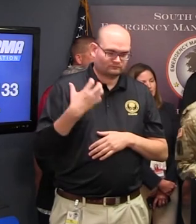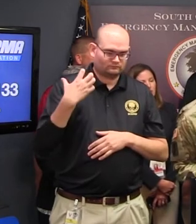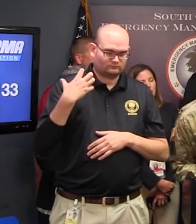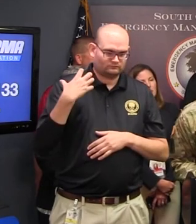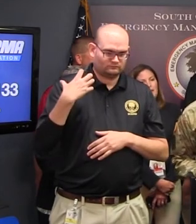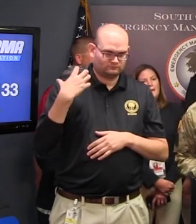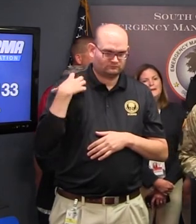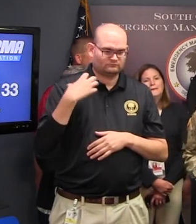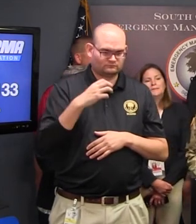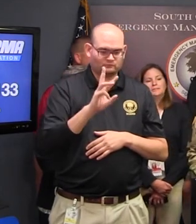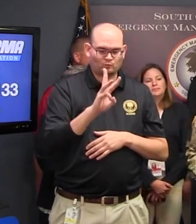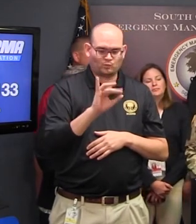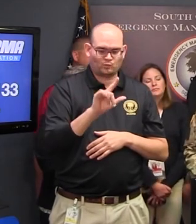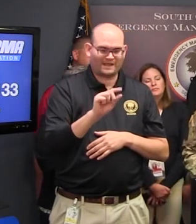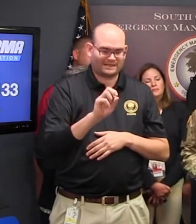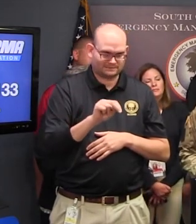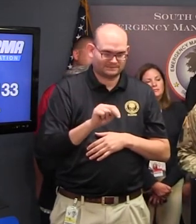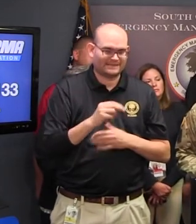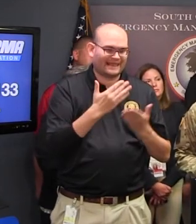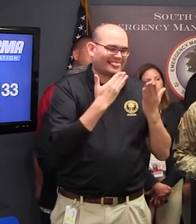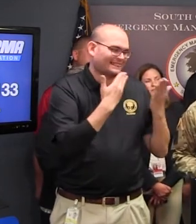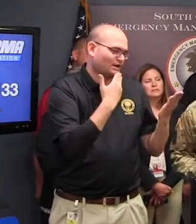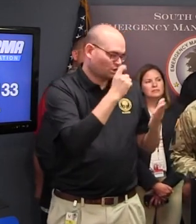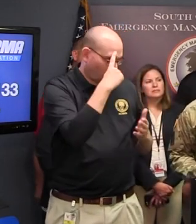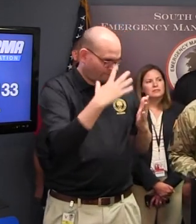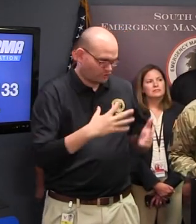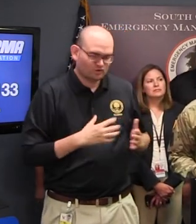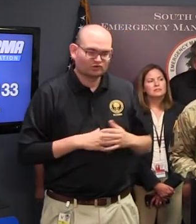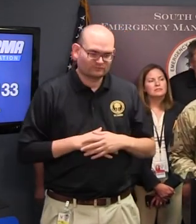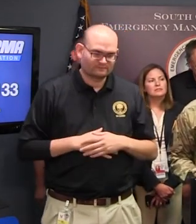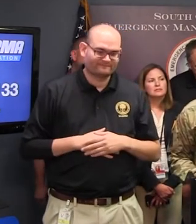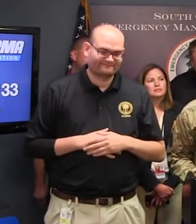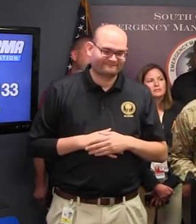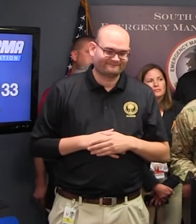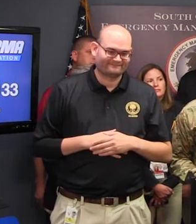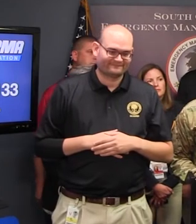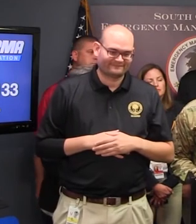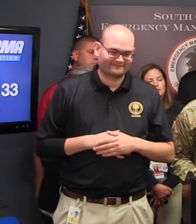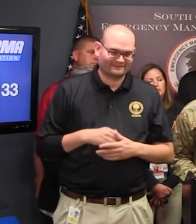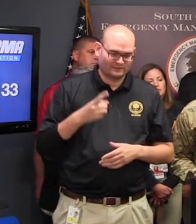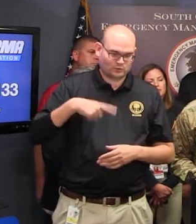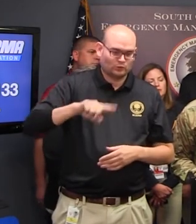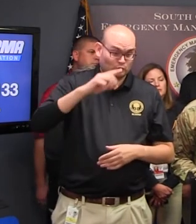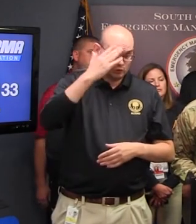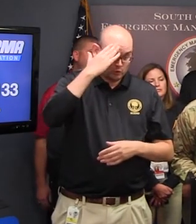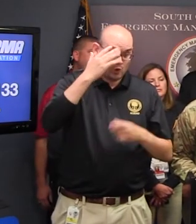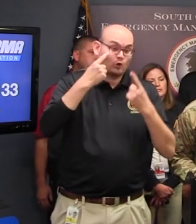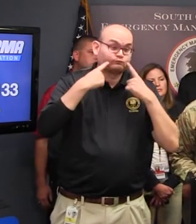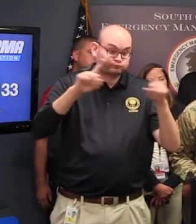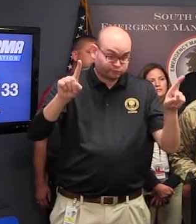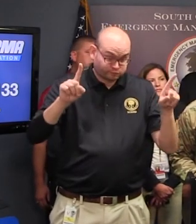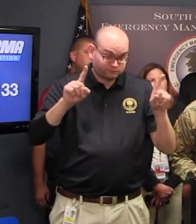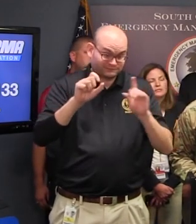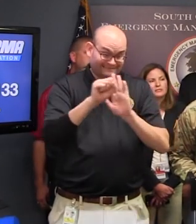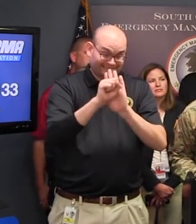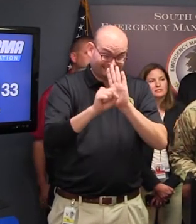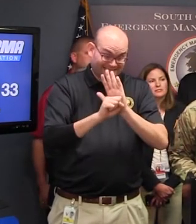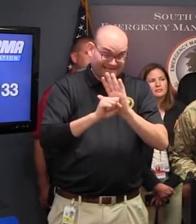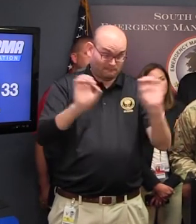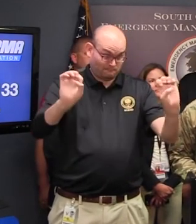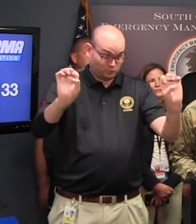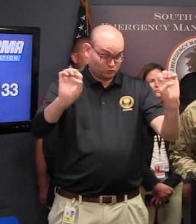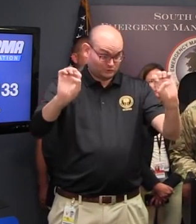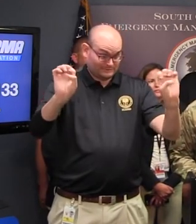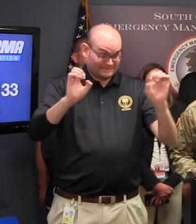Thank you, Governor As you all know, with the Declaration of State of Emergency South Carolina's price gouging laws are in full